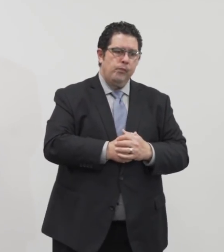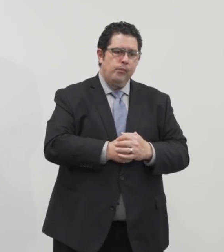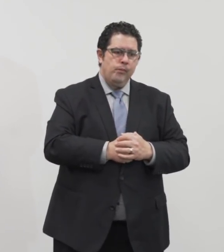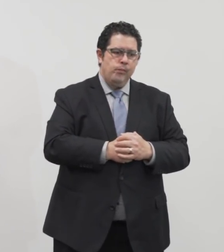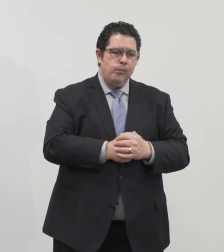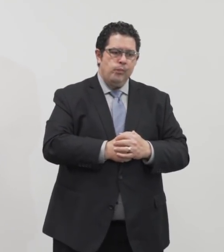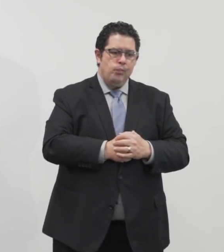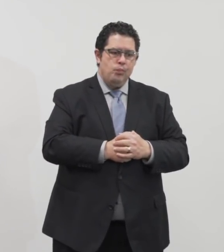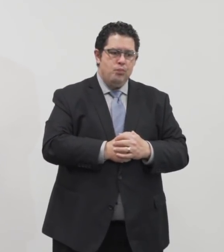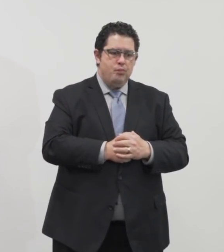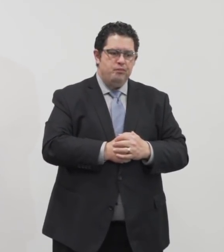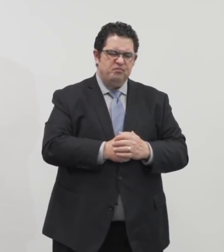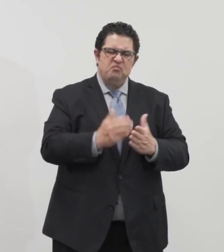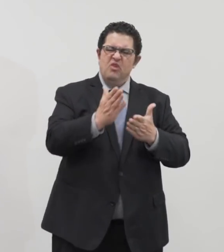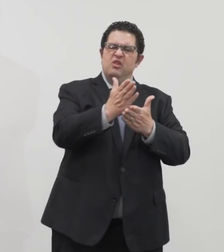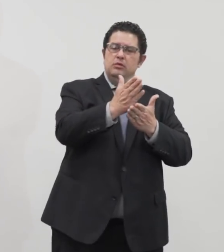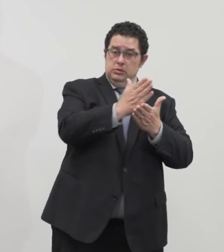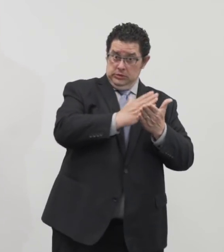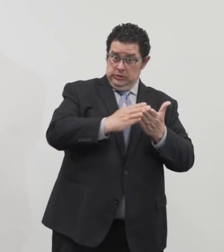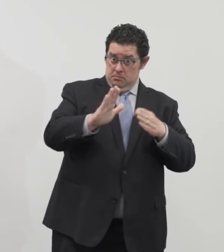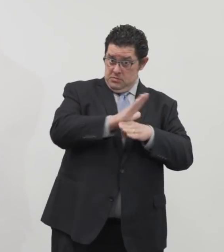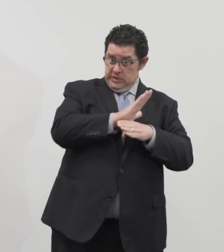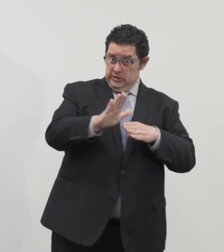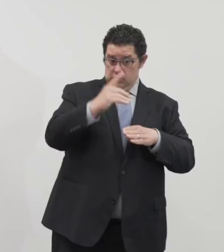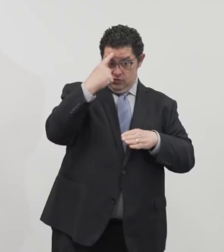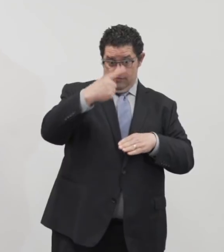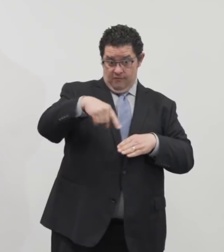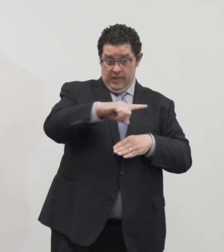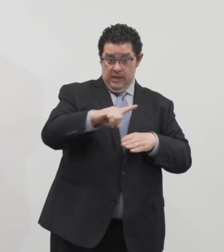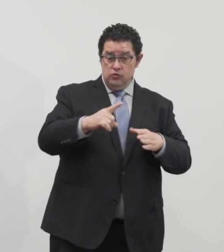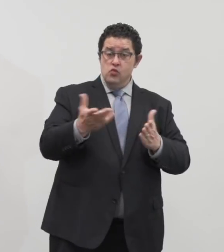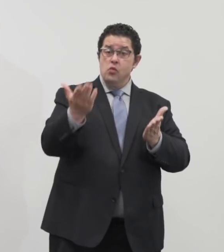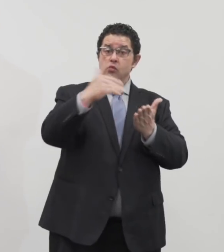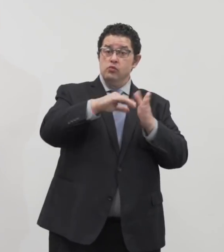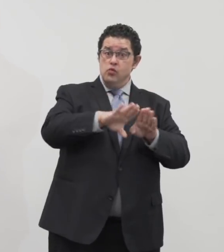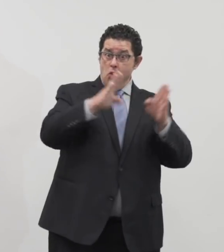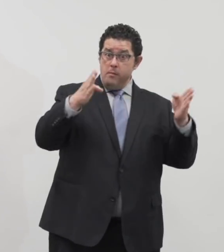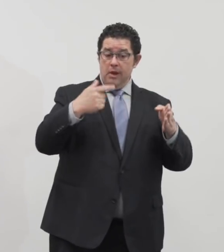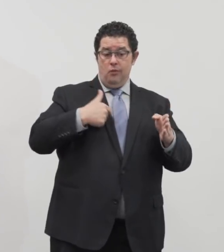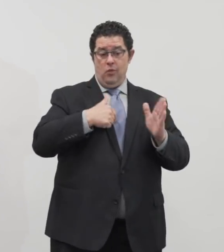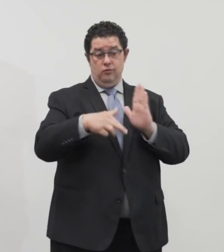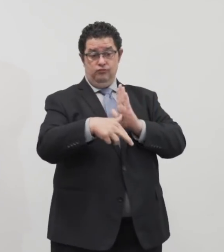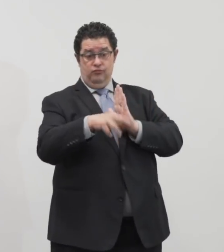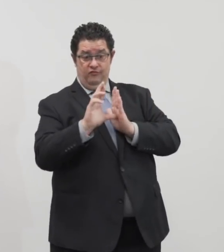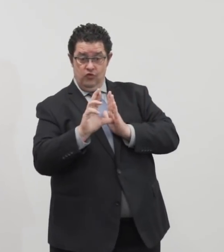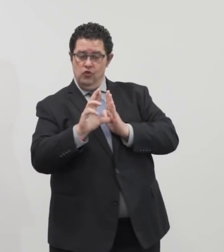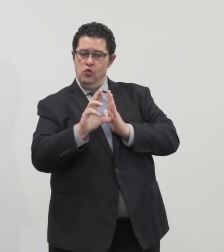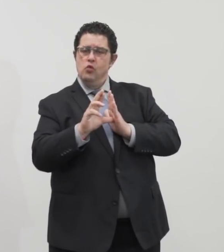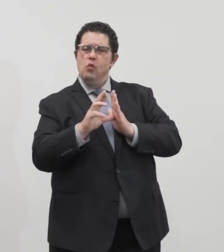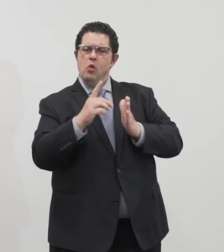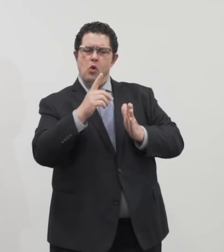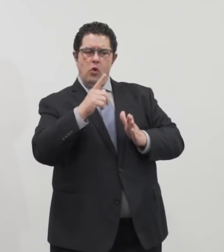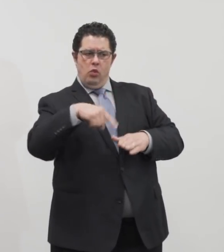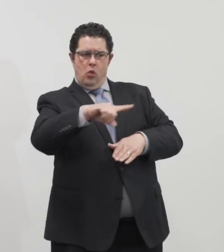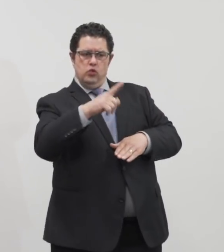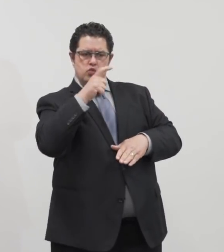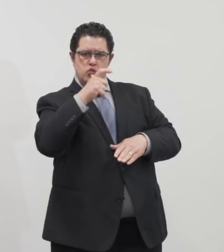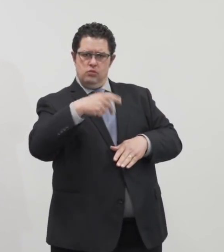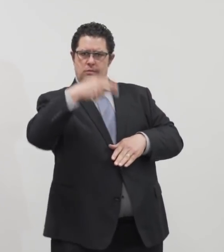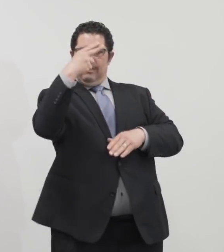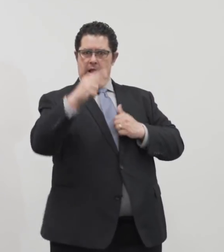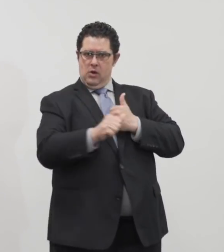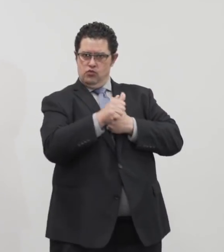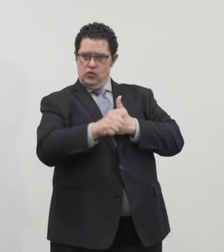For some of our businesses to reopen, we will first review those that we consider to still be high risk for